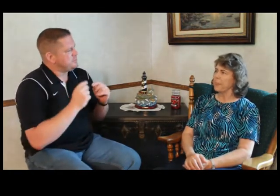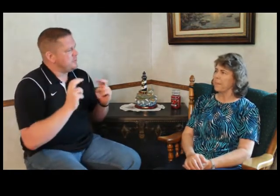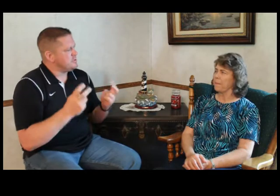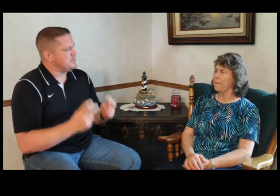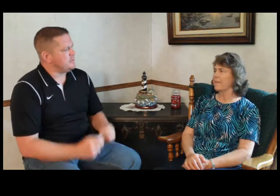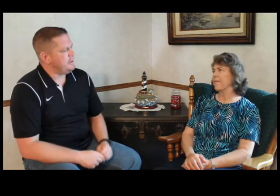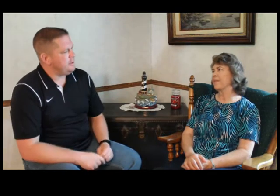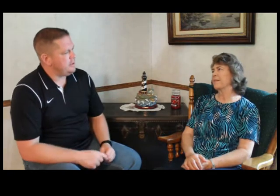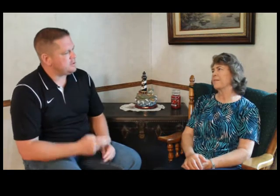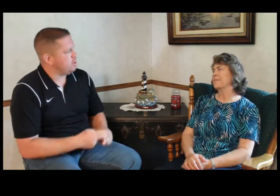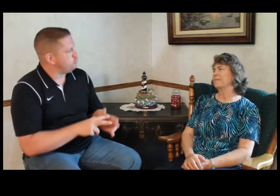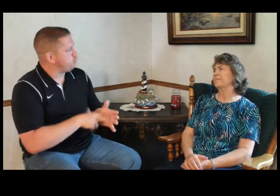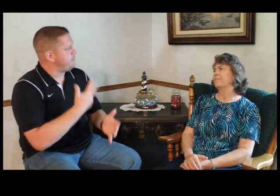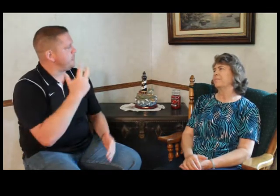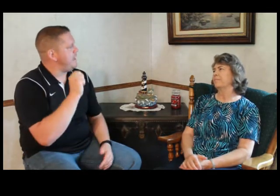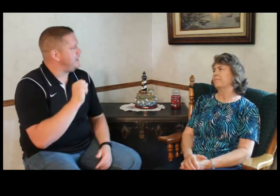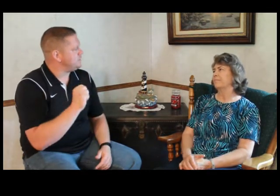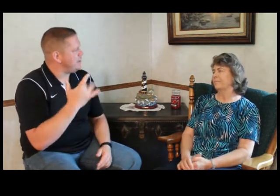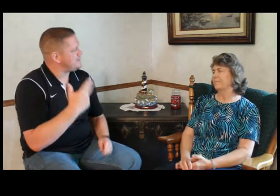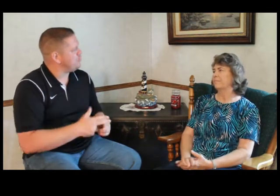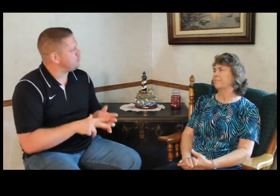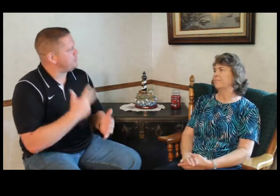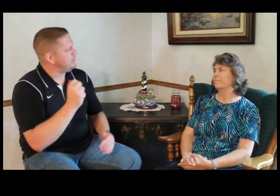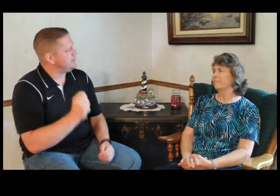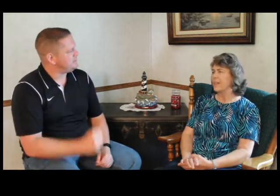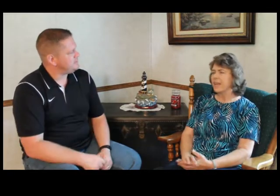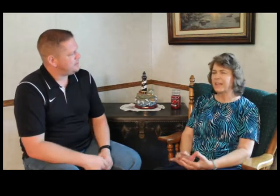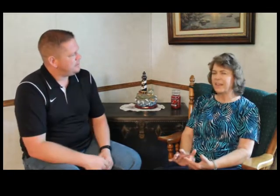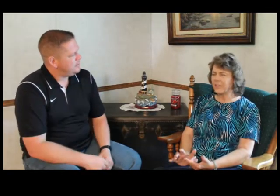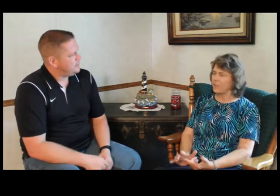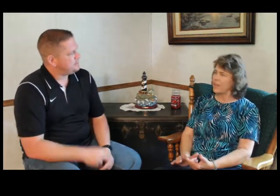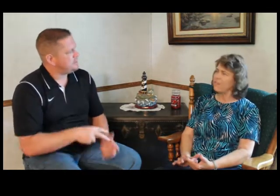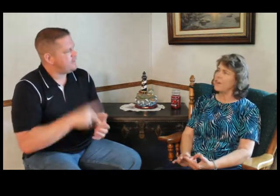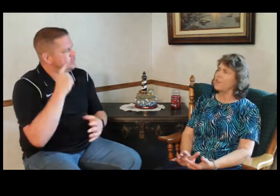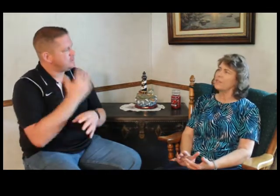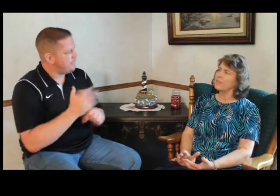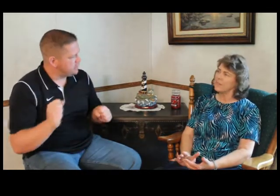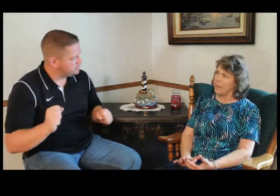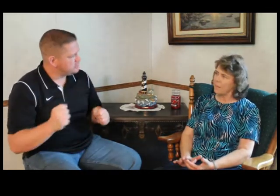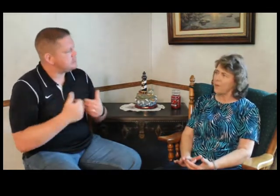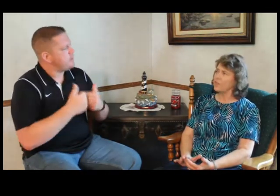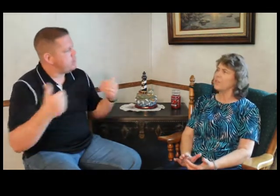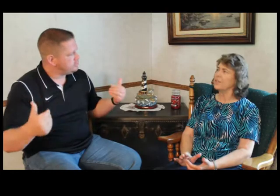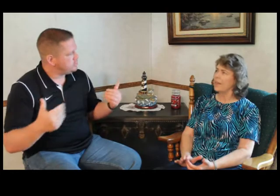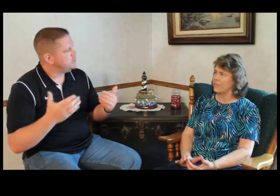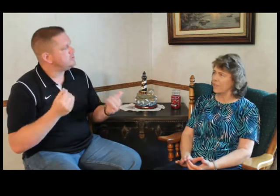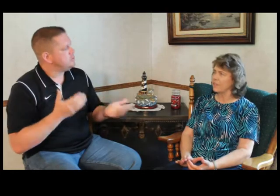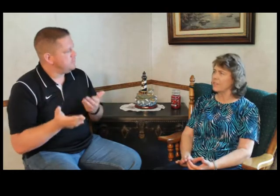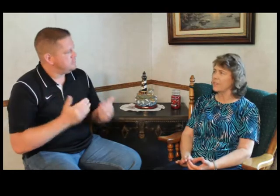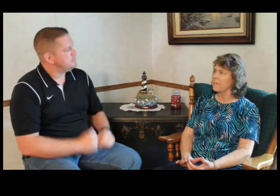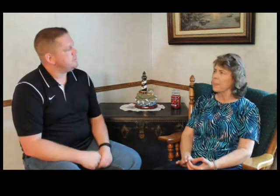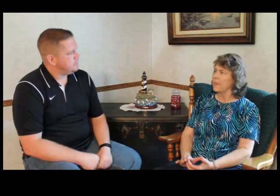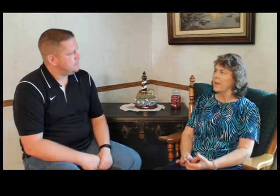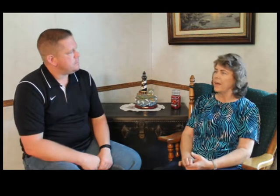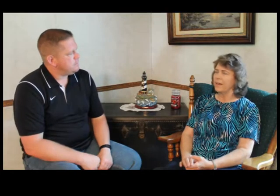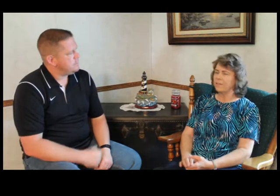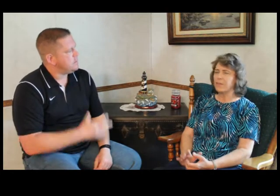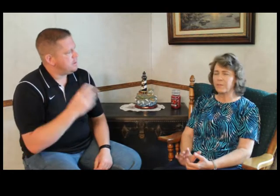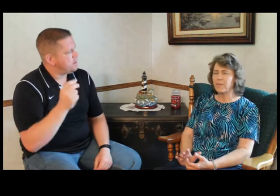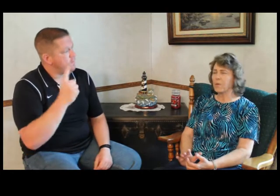subject a little bit. It's called Triple S. Why is it called Triple S? It stands for Salvation, Separation, and Service. And first, of course,